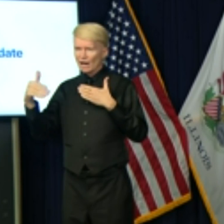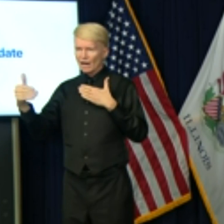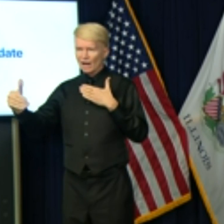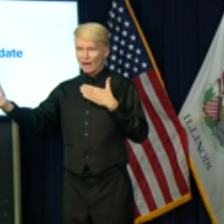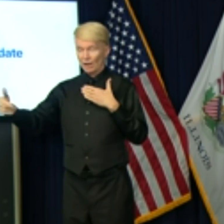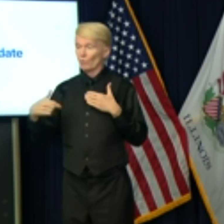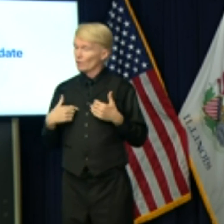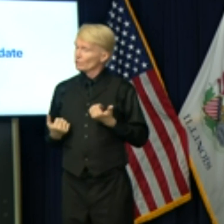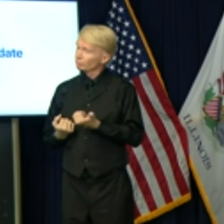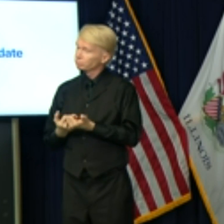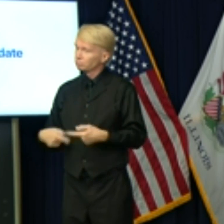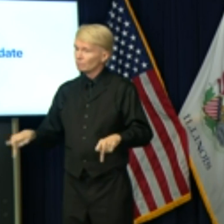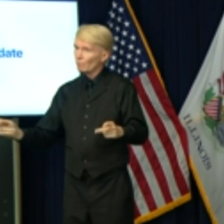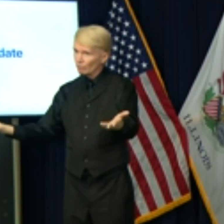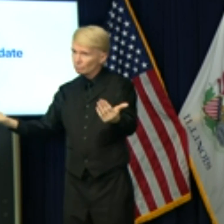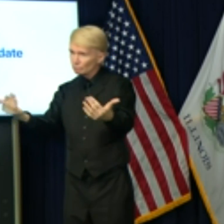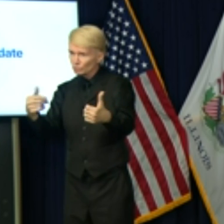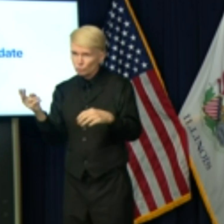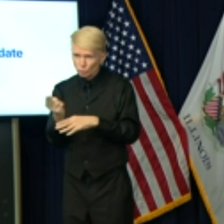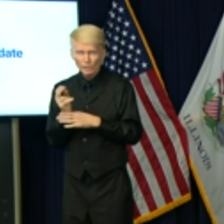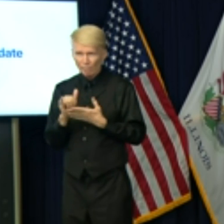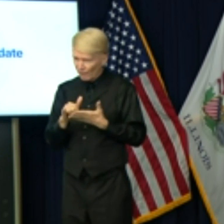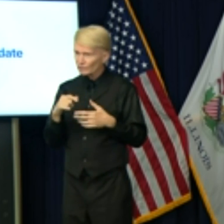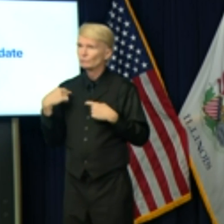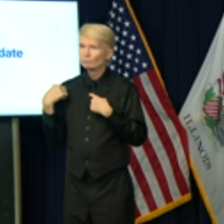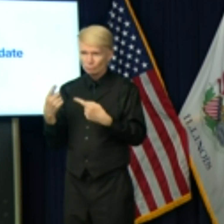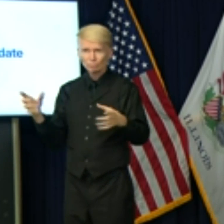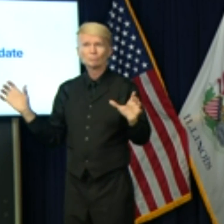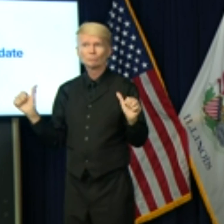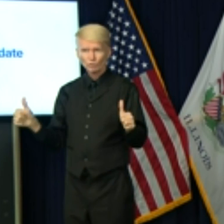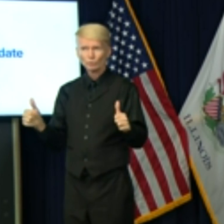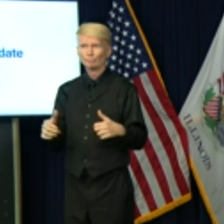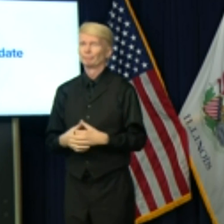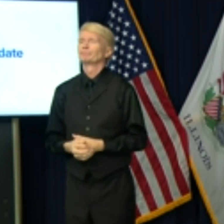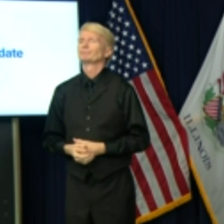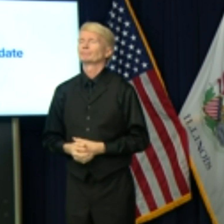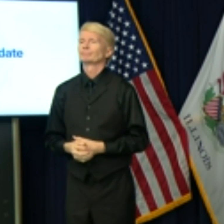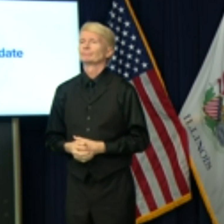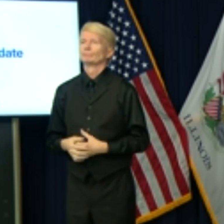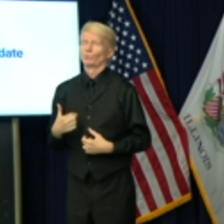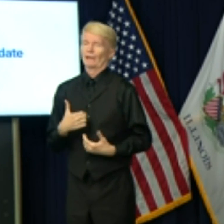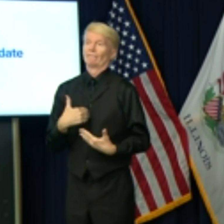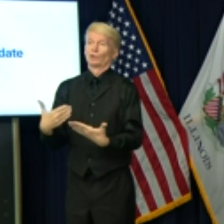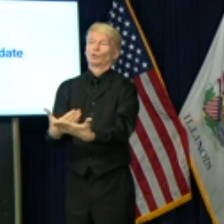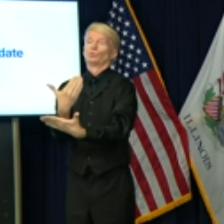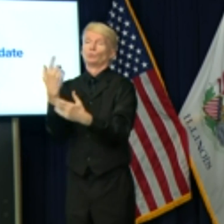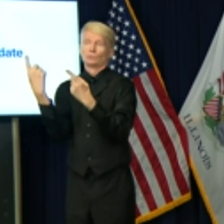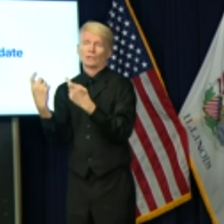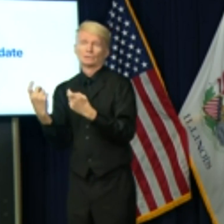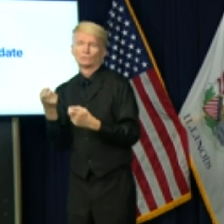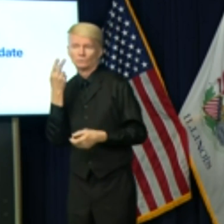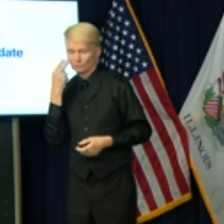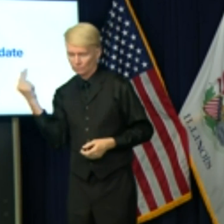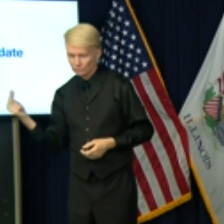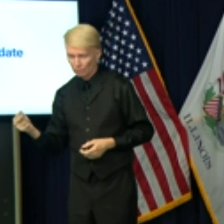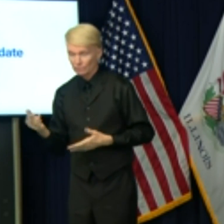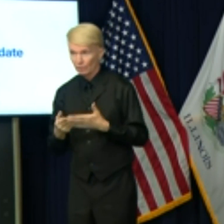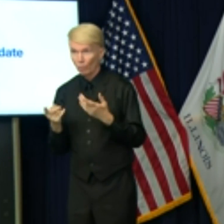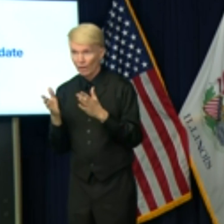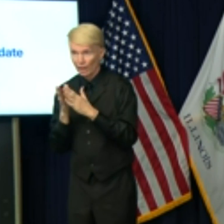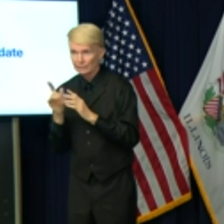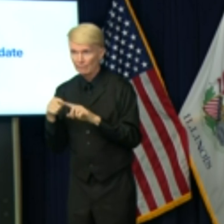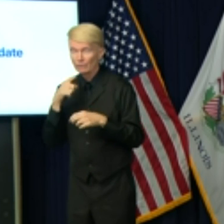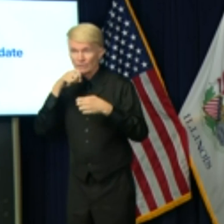people to use that. They have been, which is terrific. We also have new kinds of testing that are coming online. You heard somebody ask about